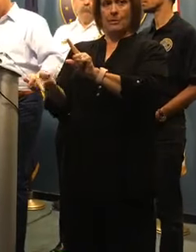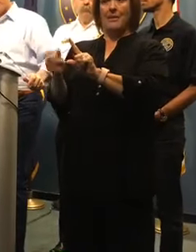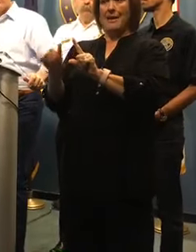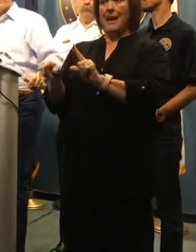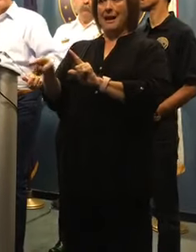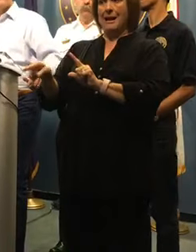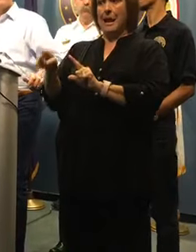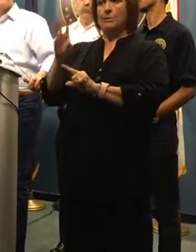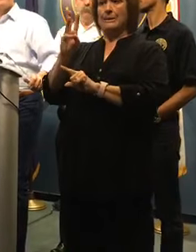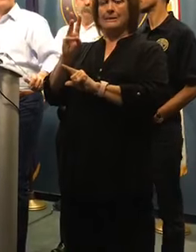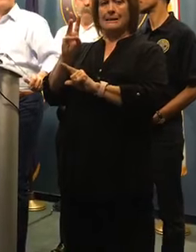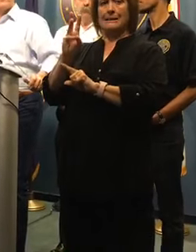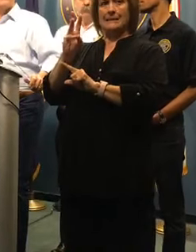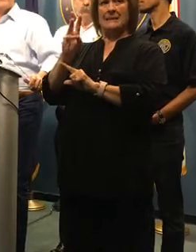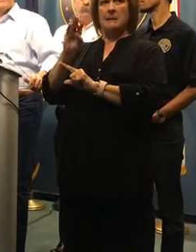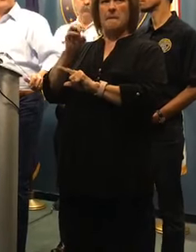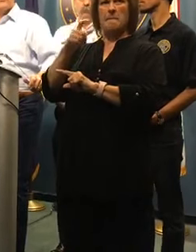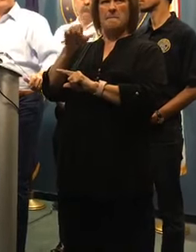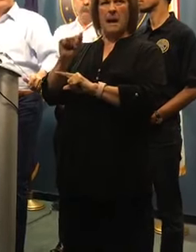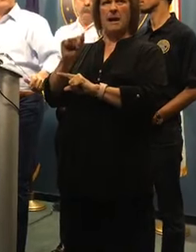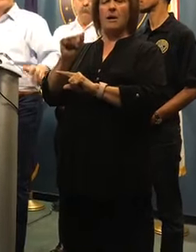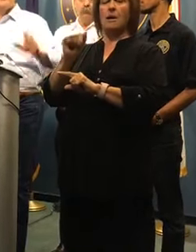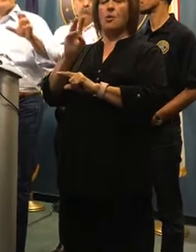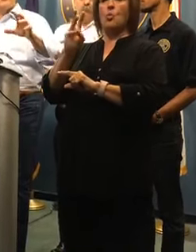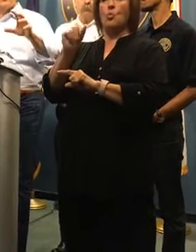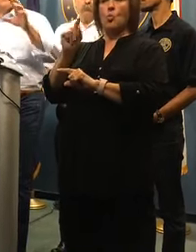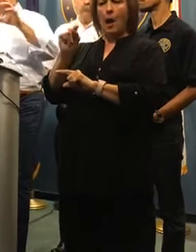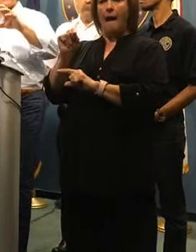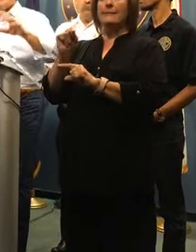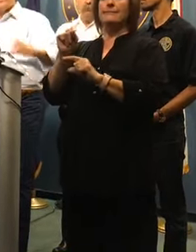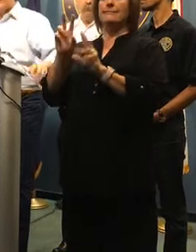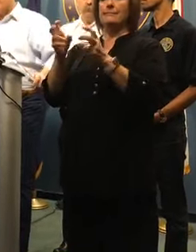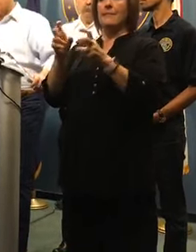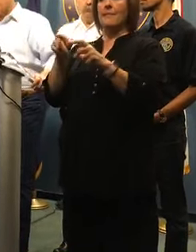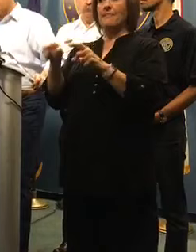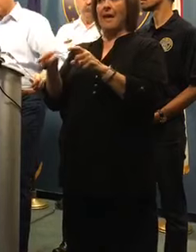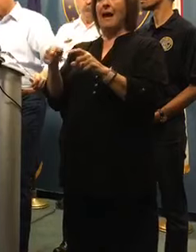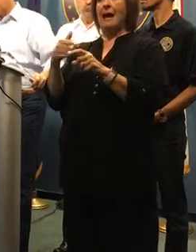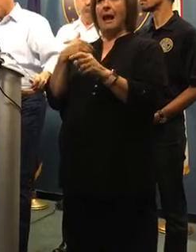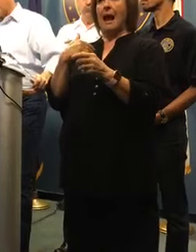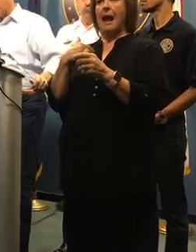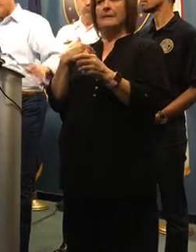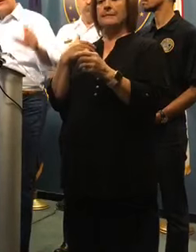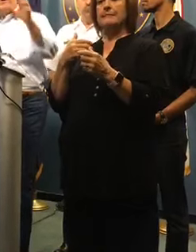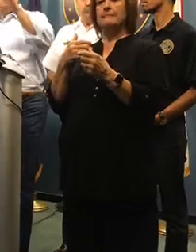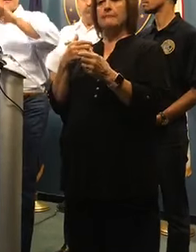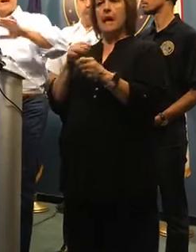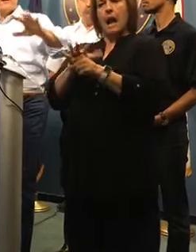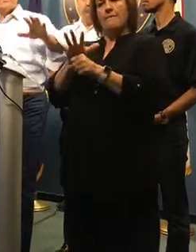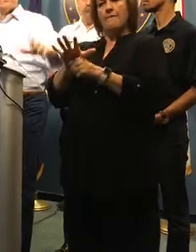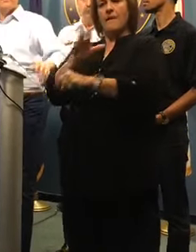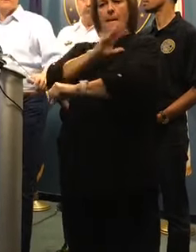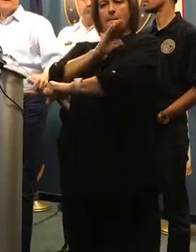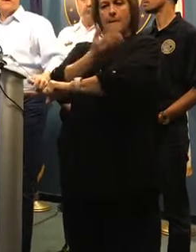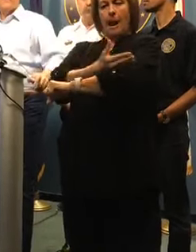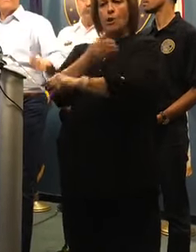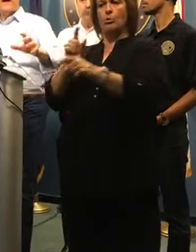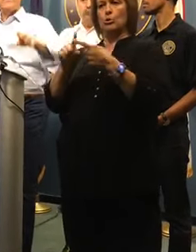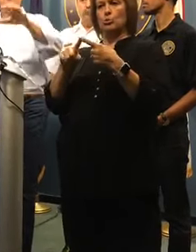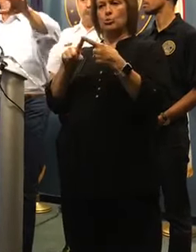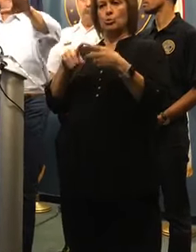six megawatt, 25 cycle piece of equipment that provided a certain amount of power to the entire system.